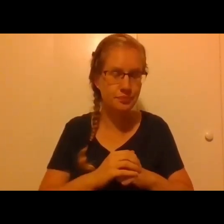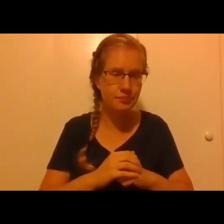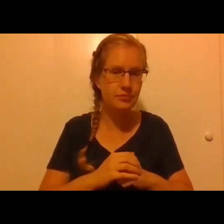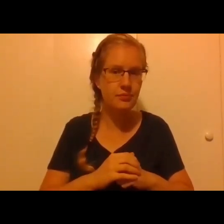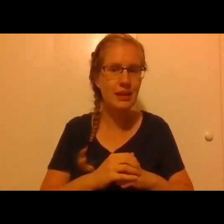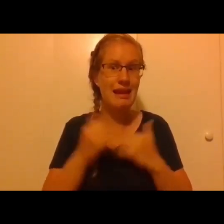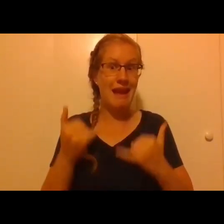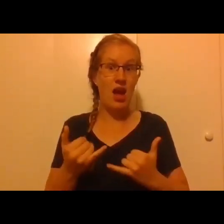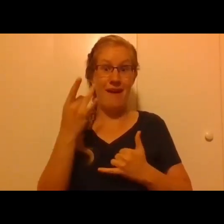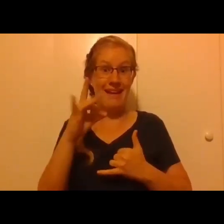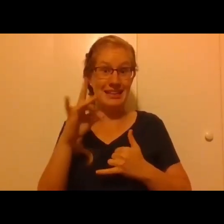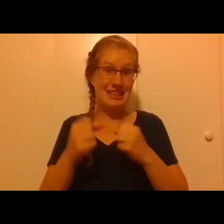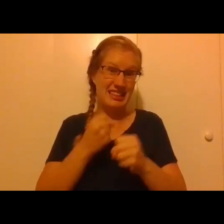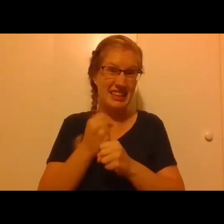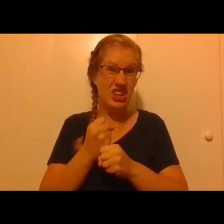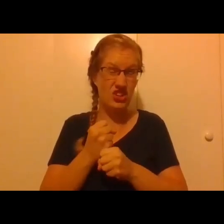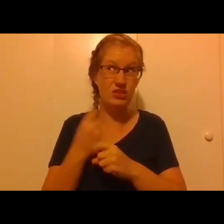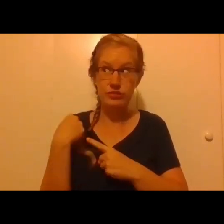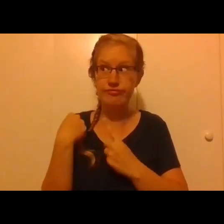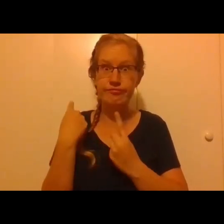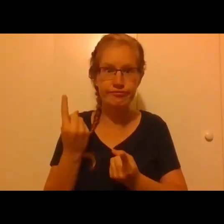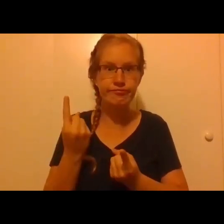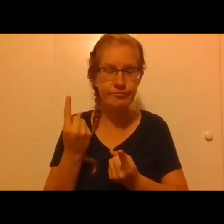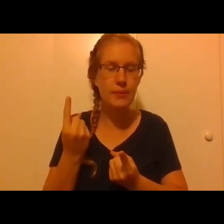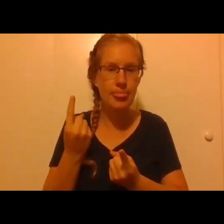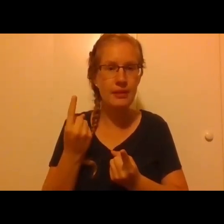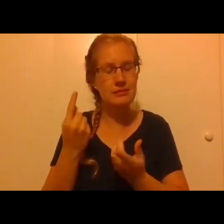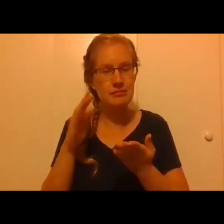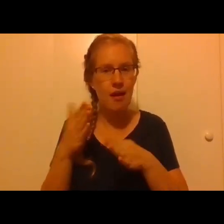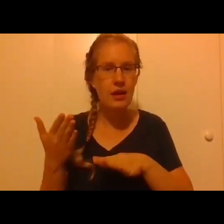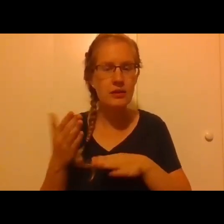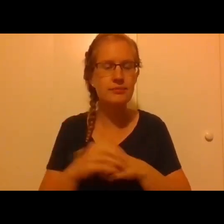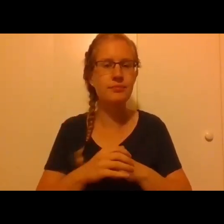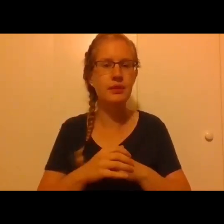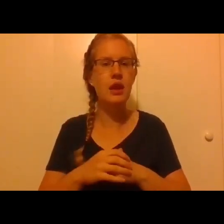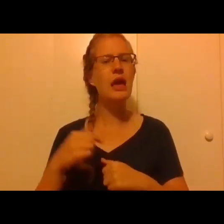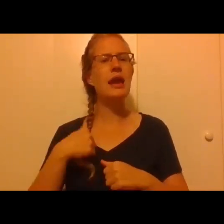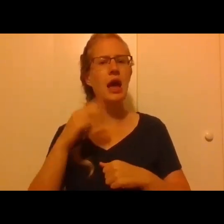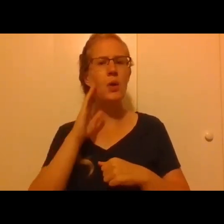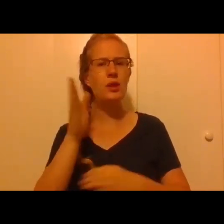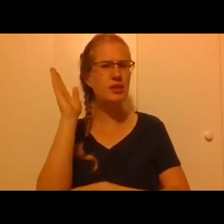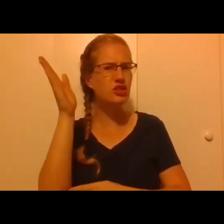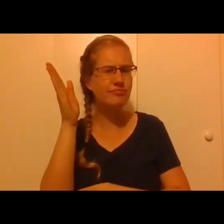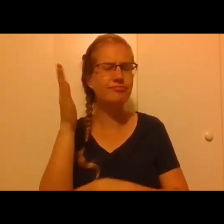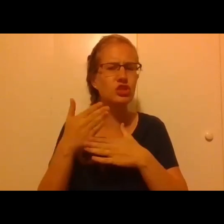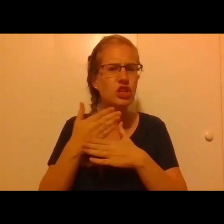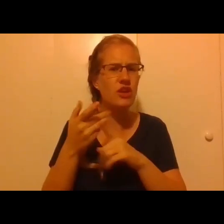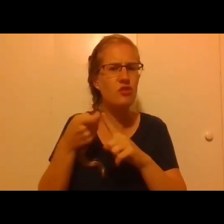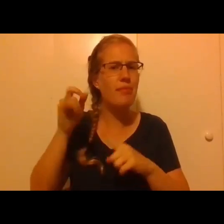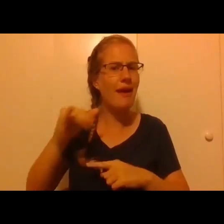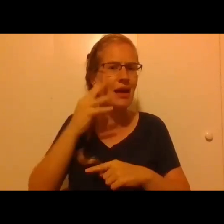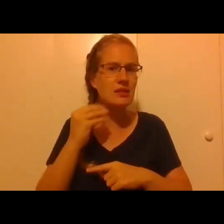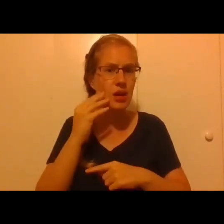it's now 18 years, a little more than that, that he died. I'll be speaking from that experience, and every